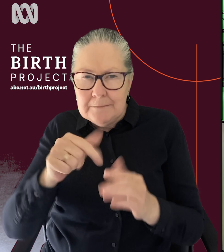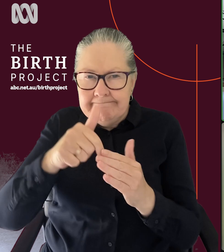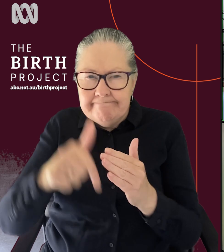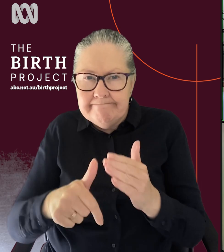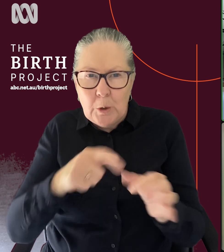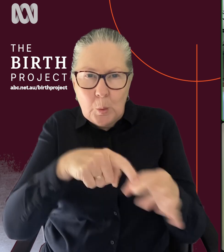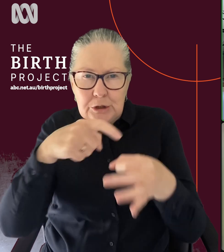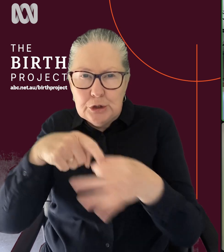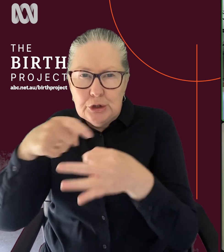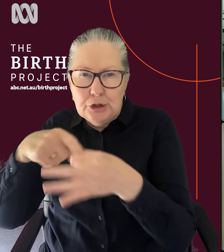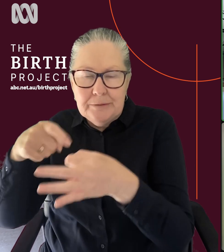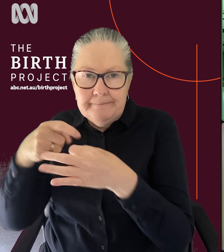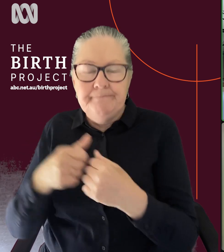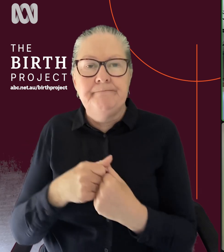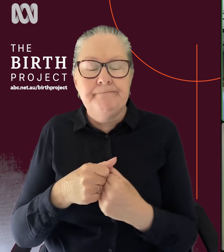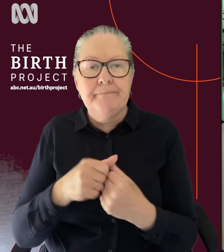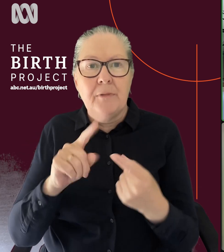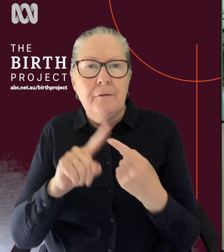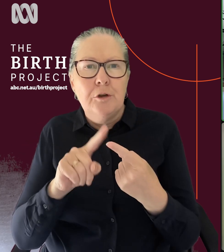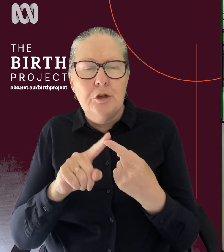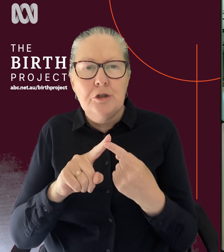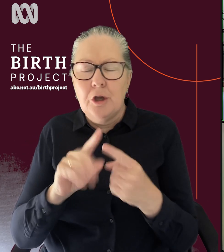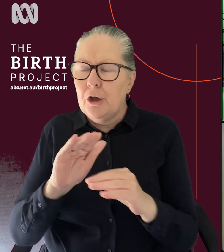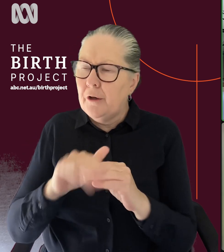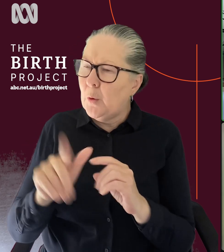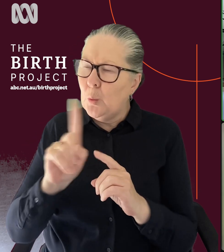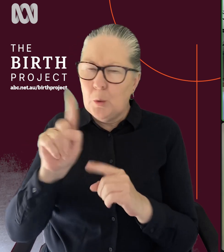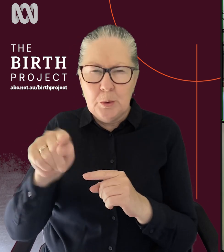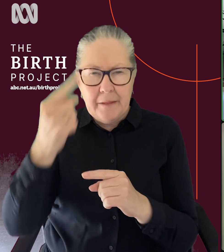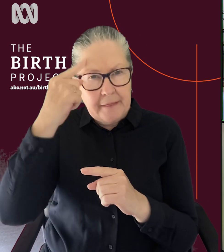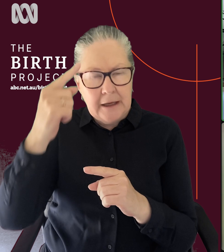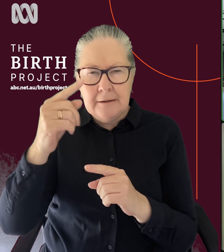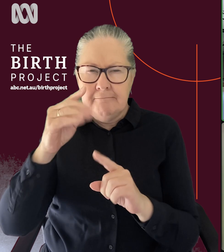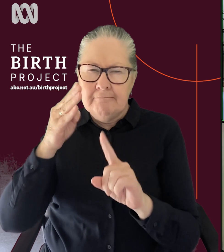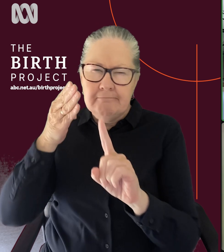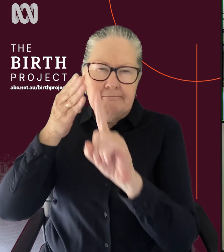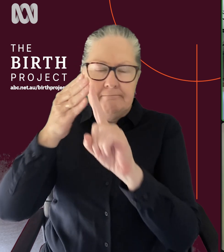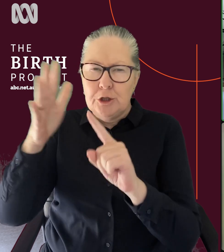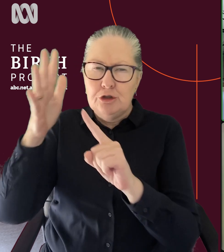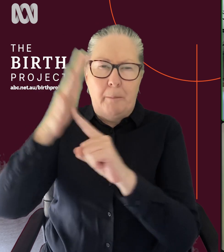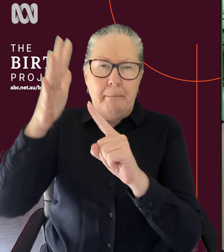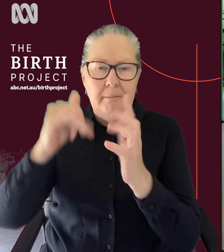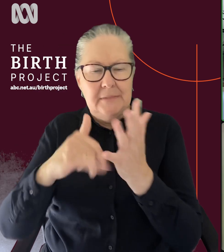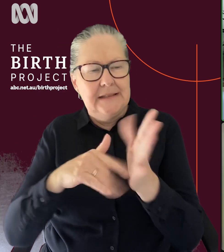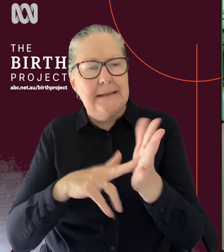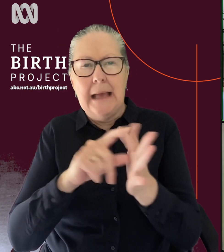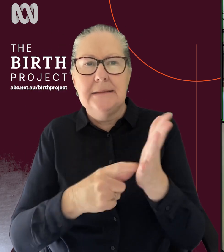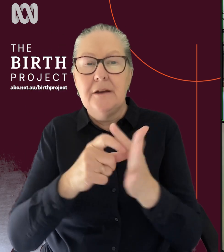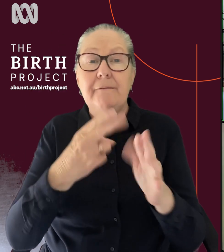listeners had for us. The first one is around what's considered the gold standard of maternity care? Yeah, well,